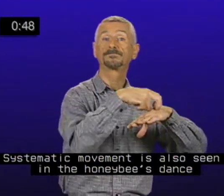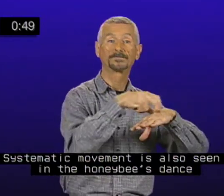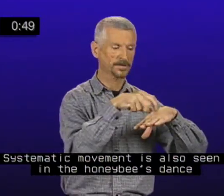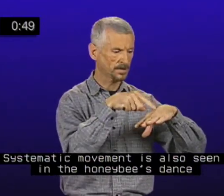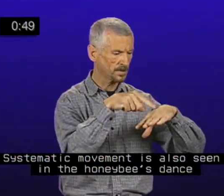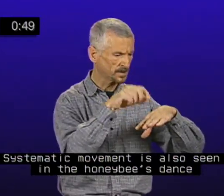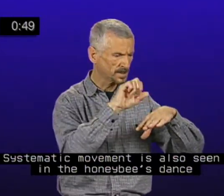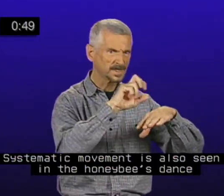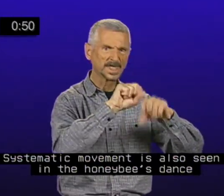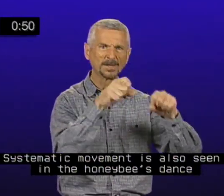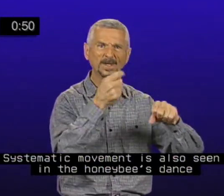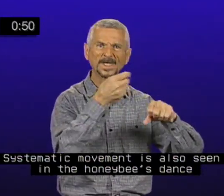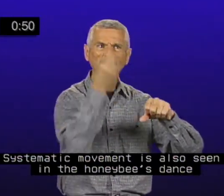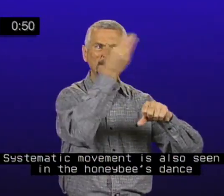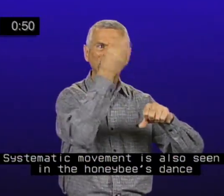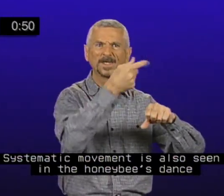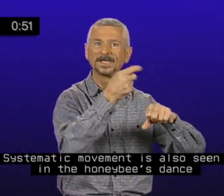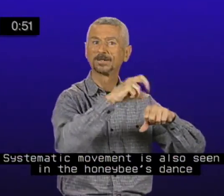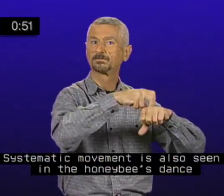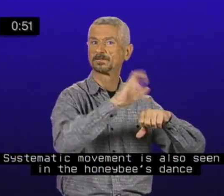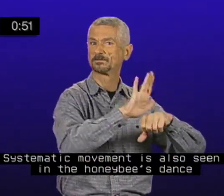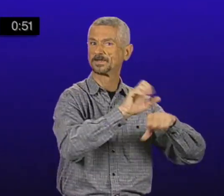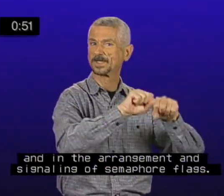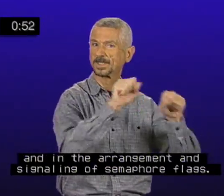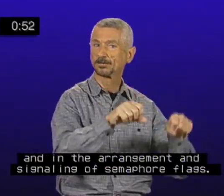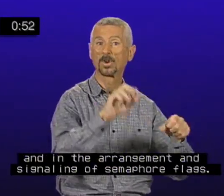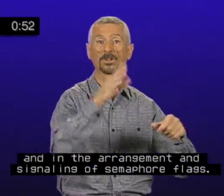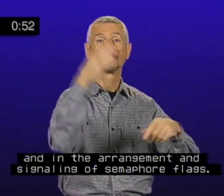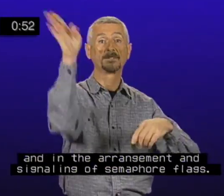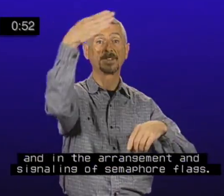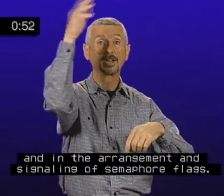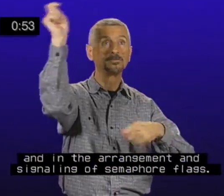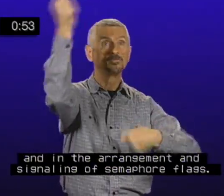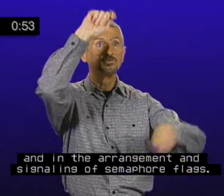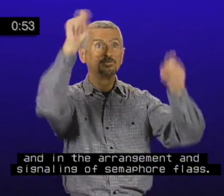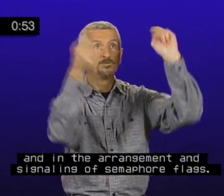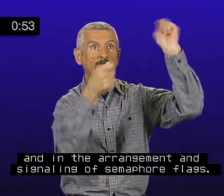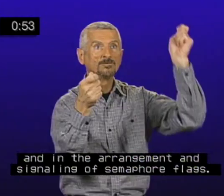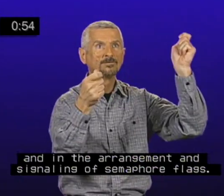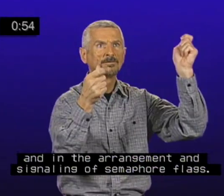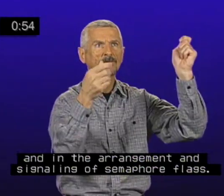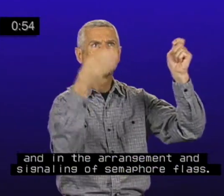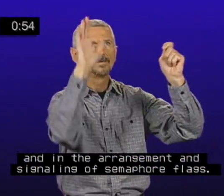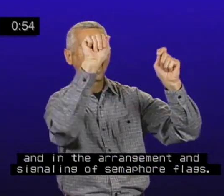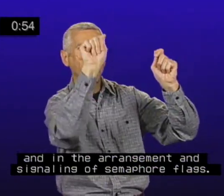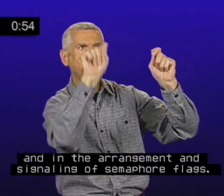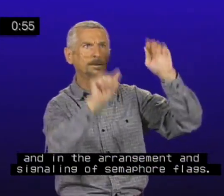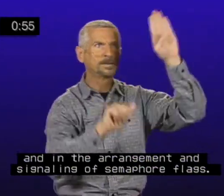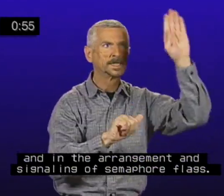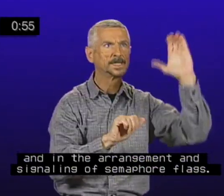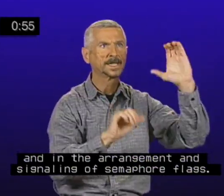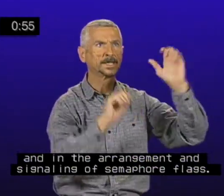Systematic movement is also seen in the honeybees dance and in the arrangement and signaling of semaphore flags.